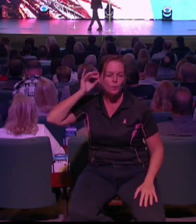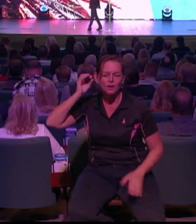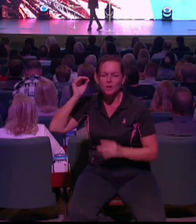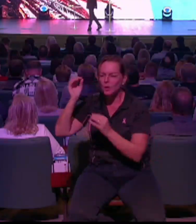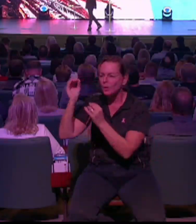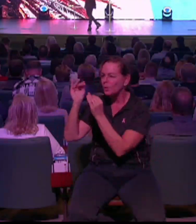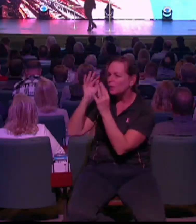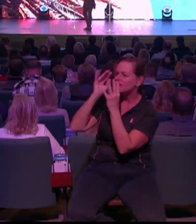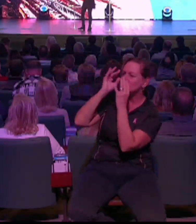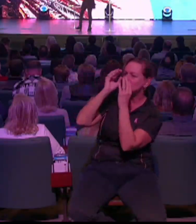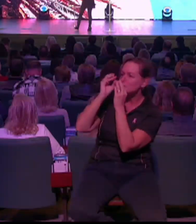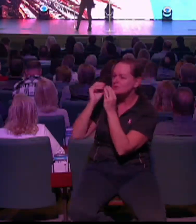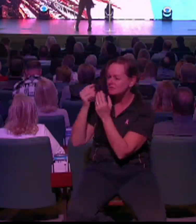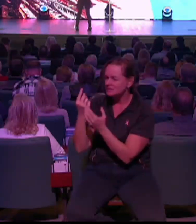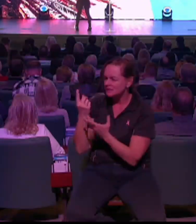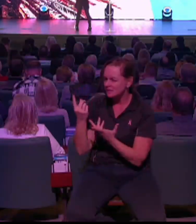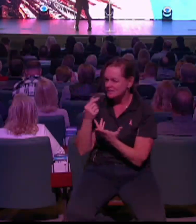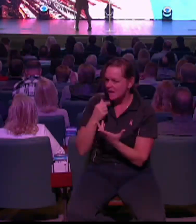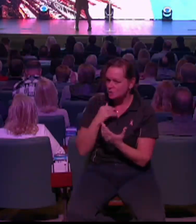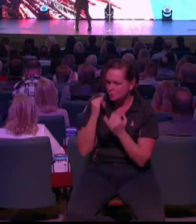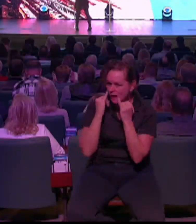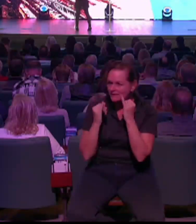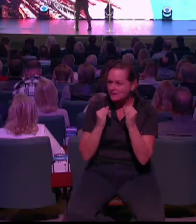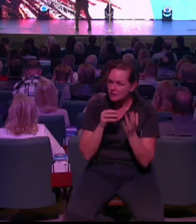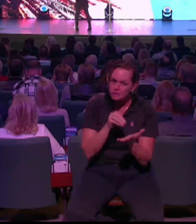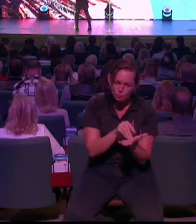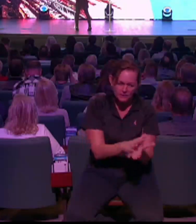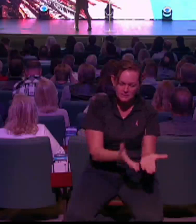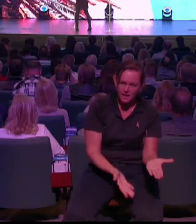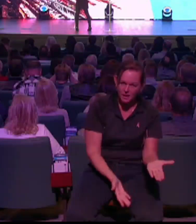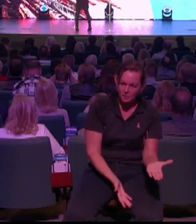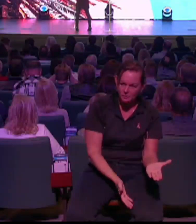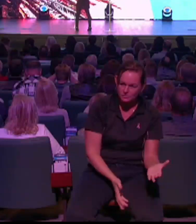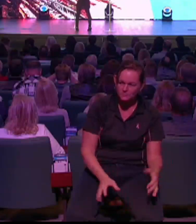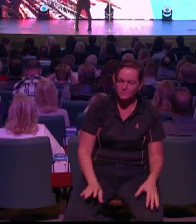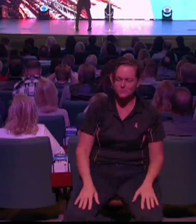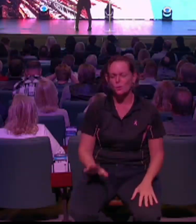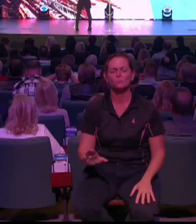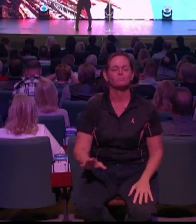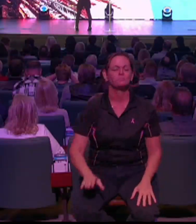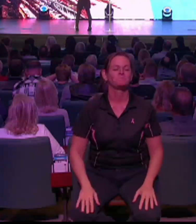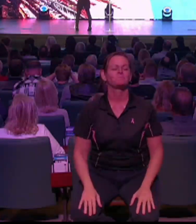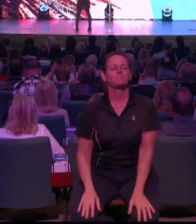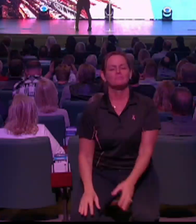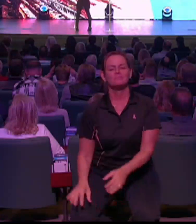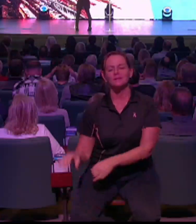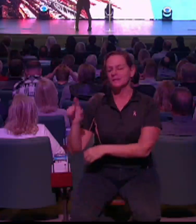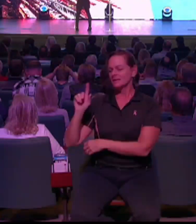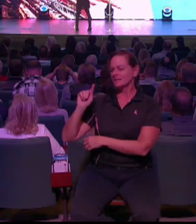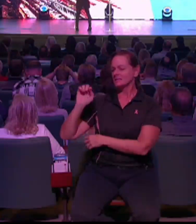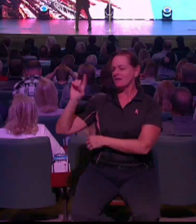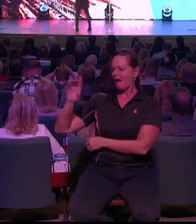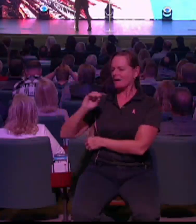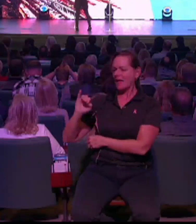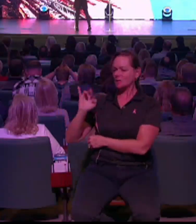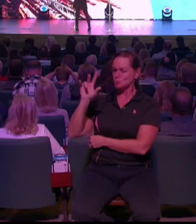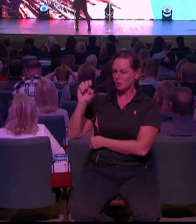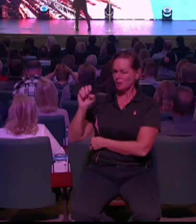they told us how the first time they went through the Port St. Lucie building, that the Holy Spirit whispered and said, this is yours.